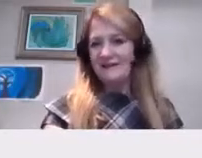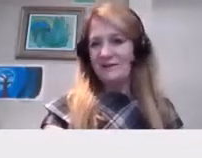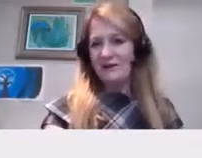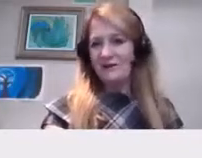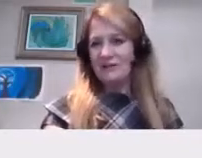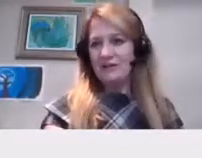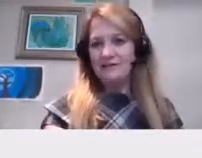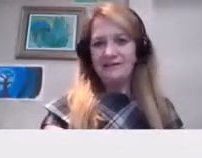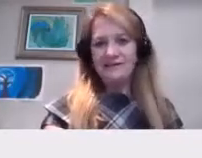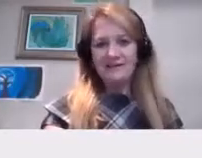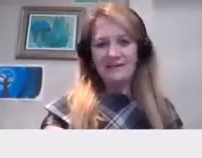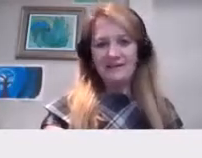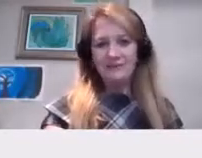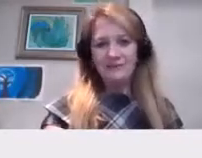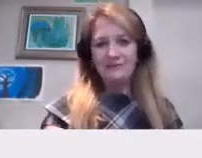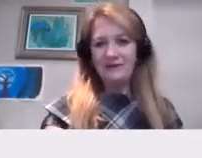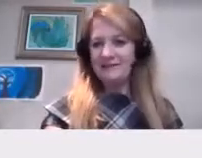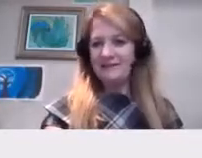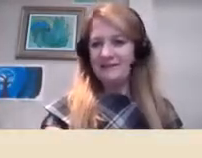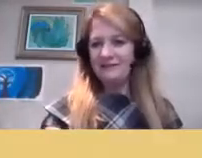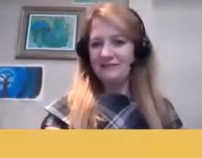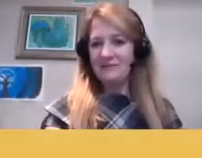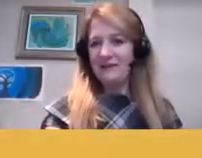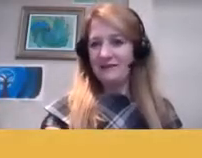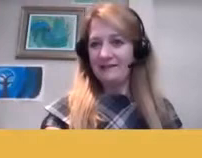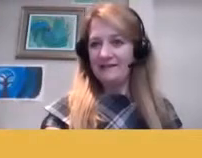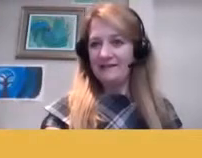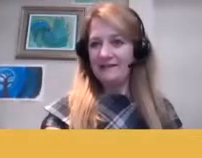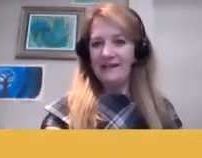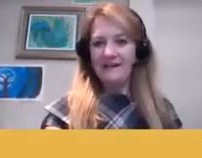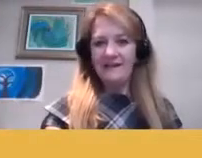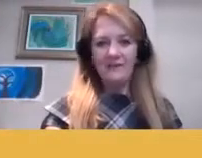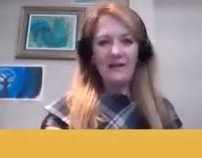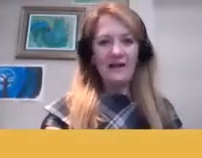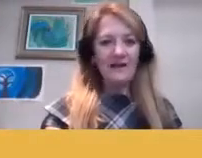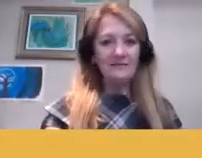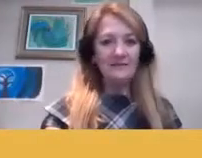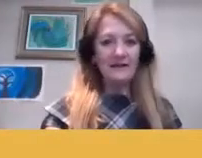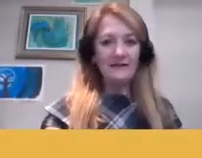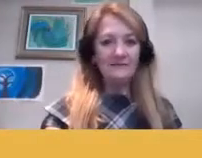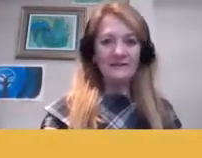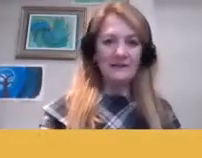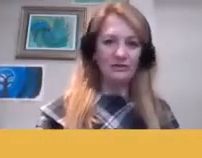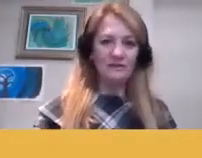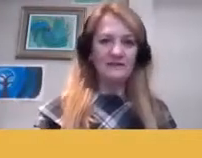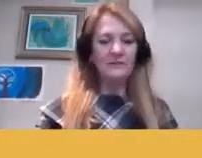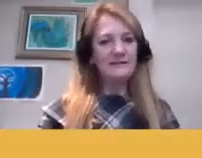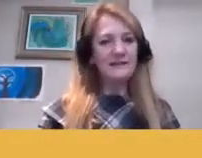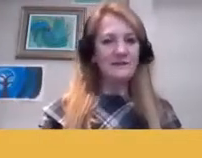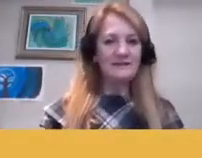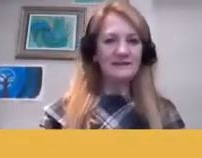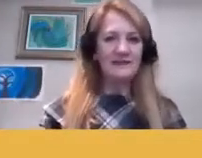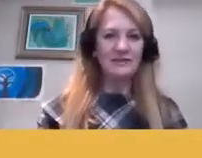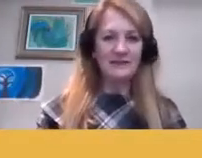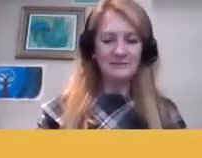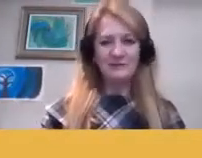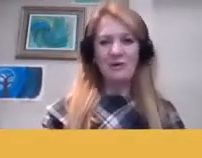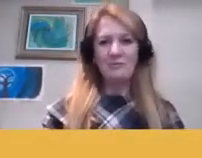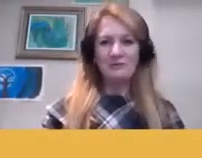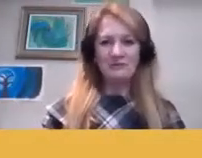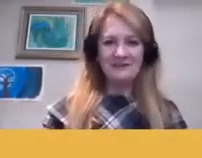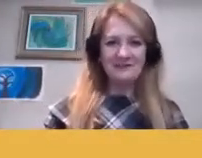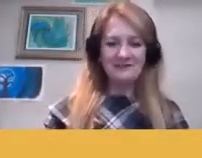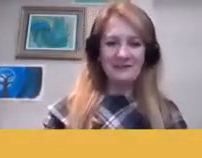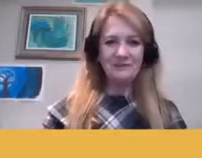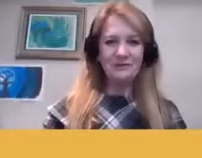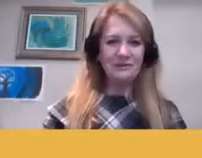Our agenda today will be presentations for our panelists and then we'll have some discussions. Now when I say presentations, I mean an